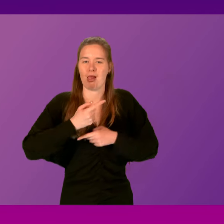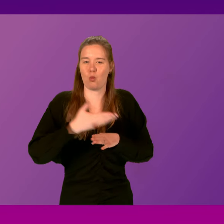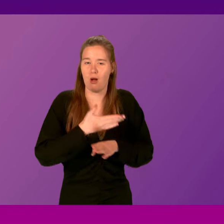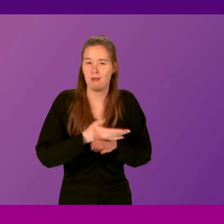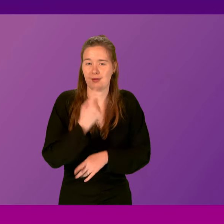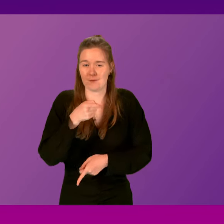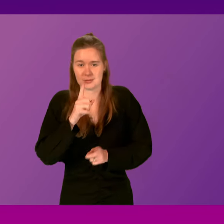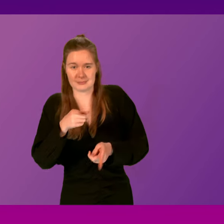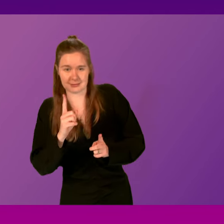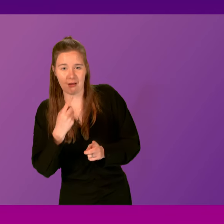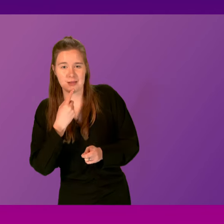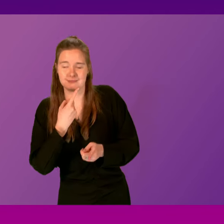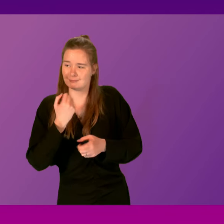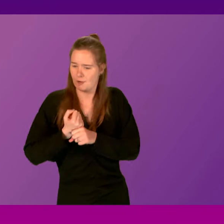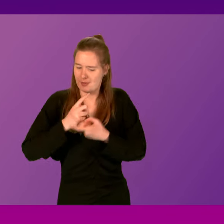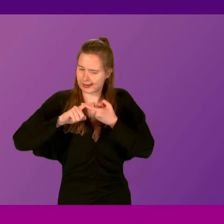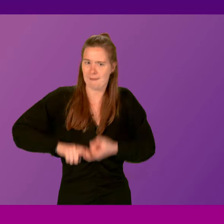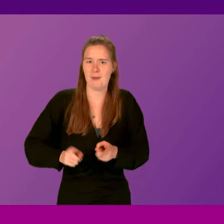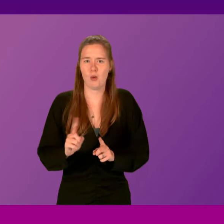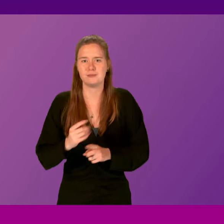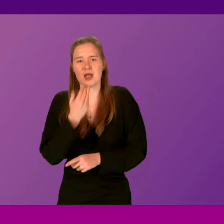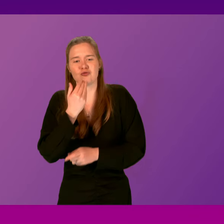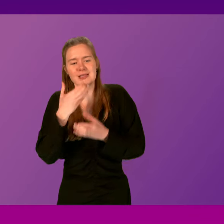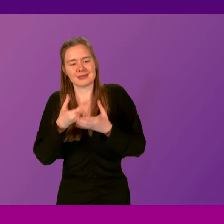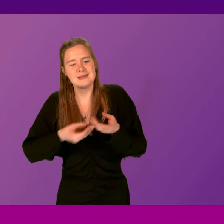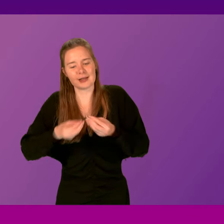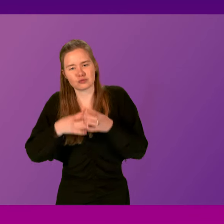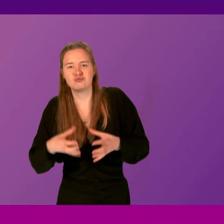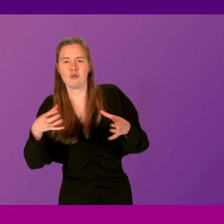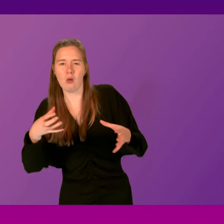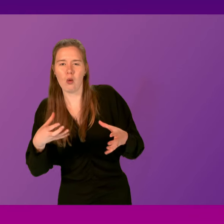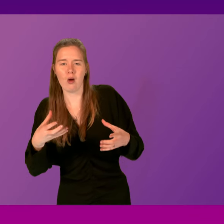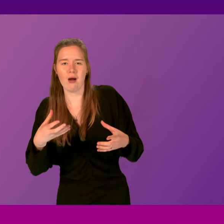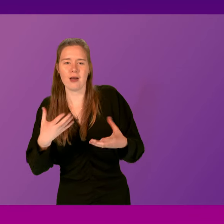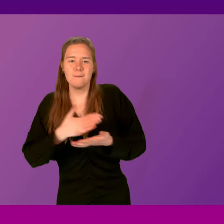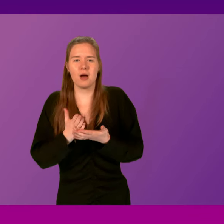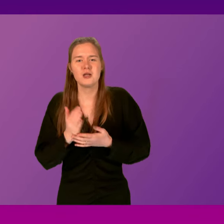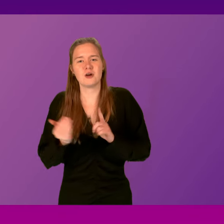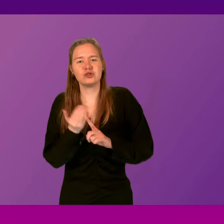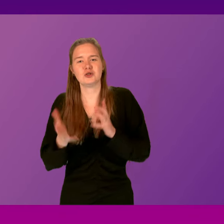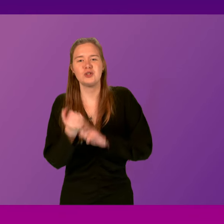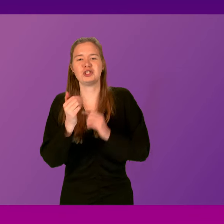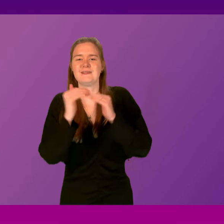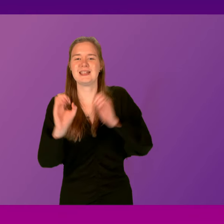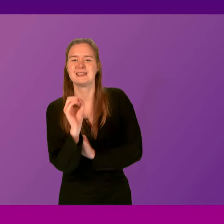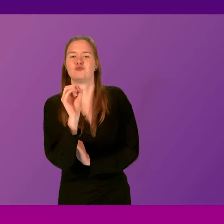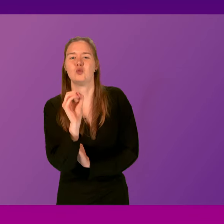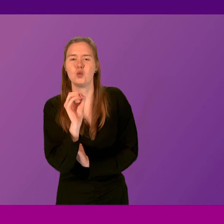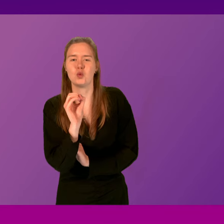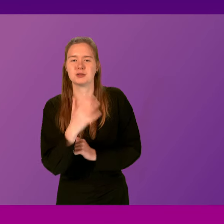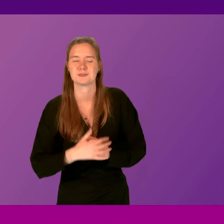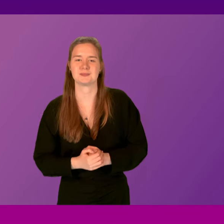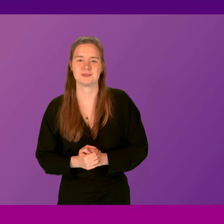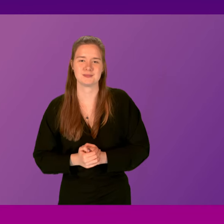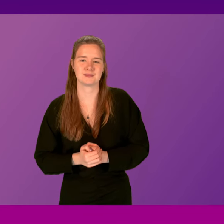Minister outline his Government's commitment to growing the green sector in Scotland as part of our journey to next year? First Minister.